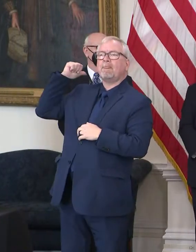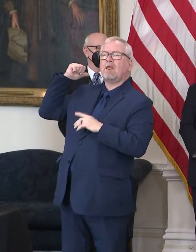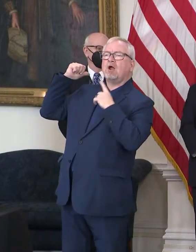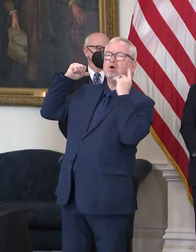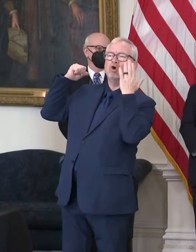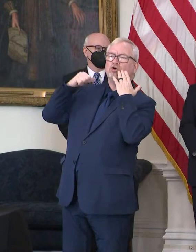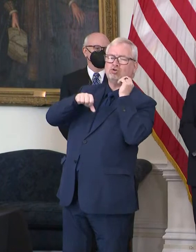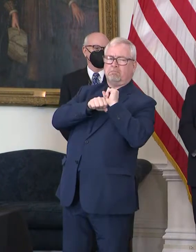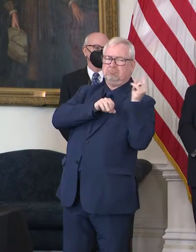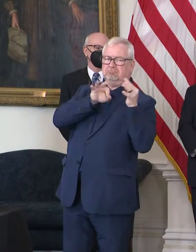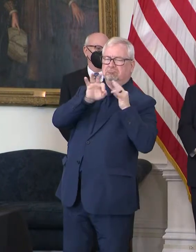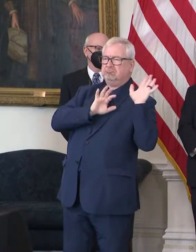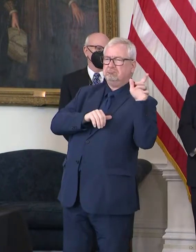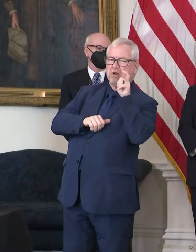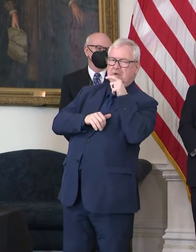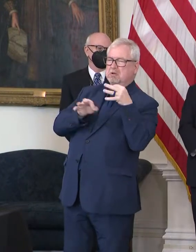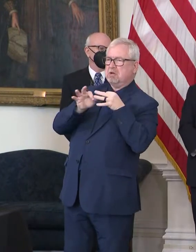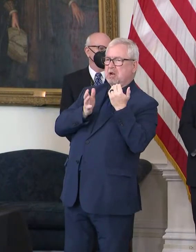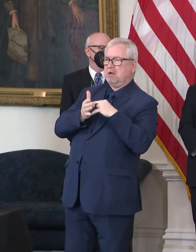What's that?